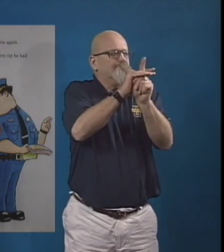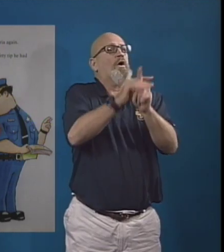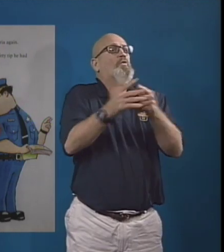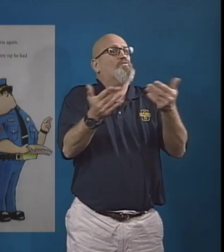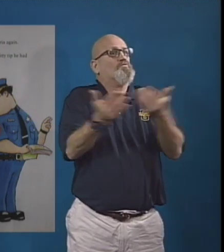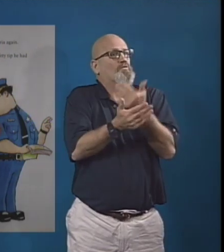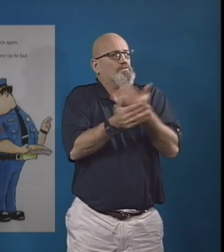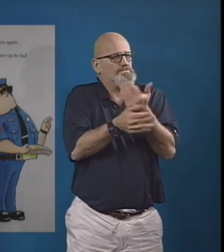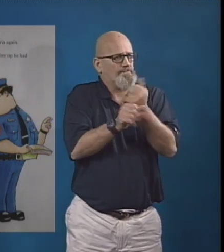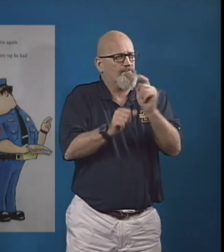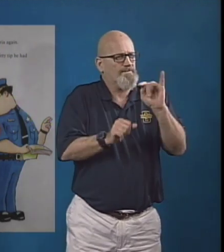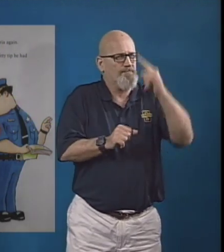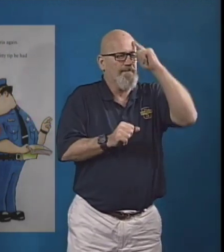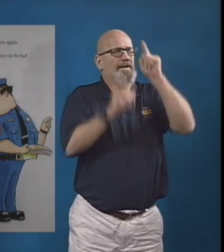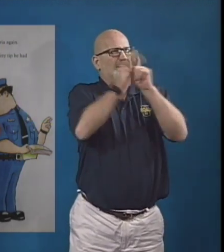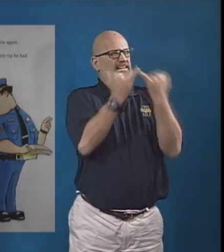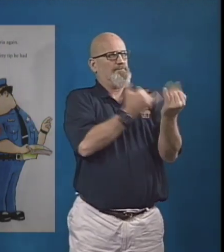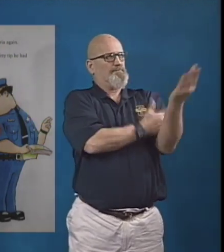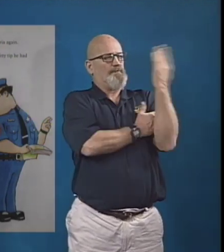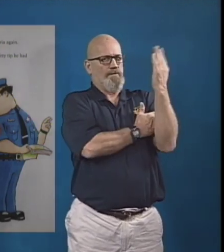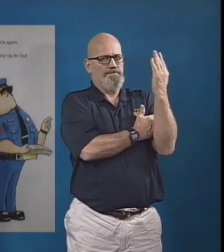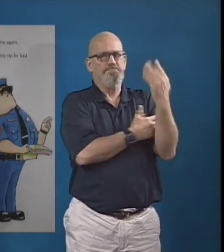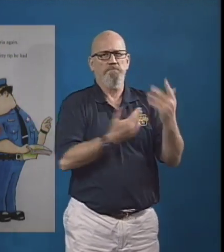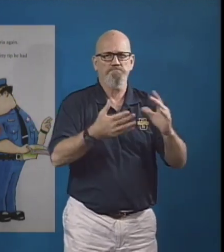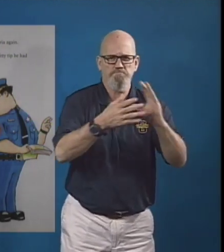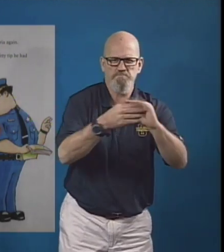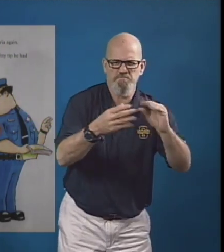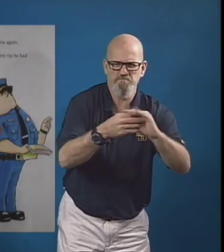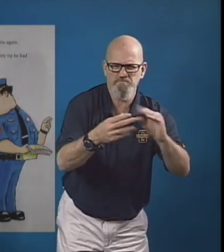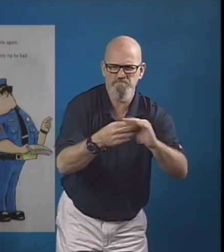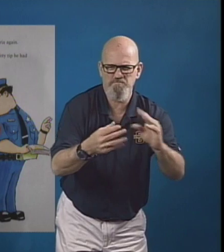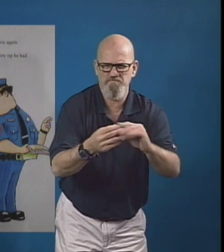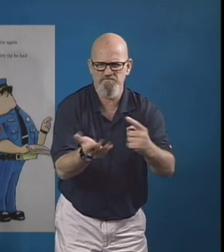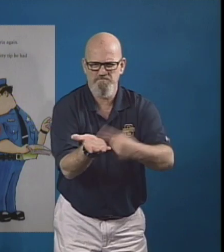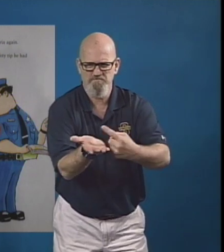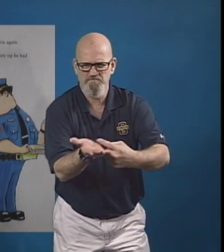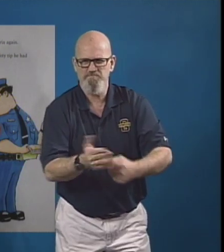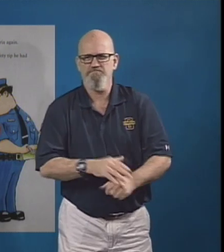Officer Buckle thought of a safety tip he had discovered that morning.